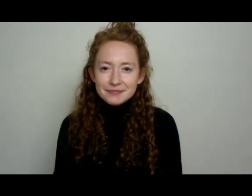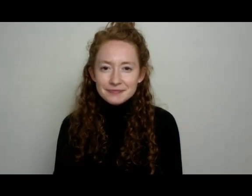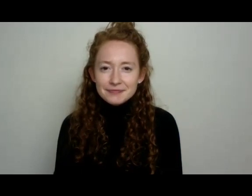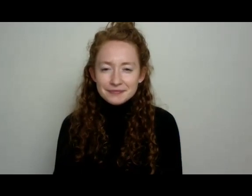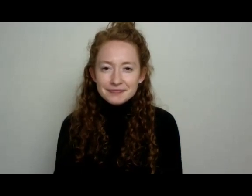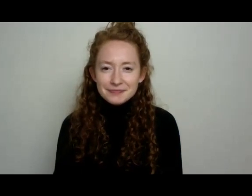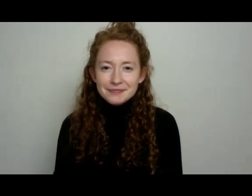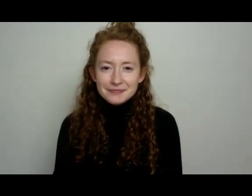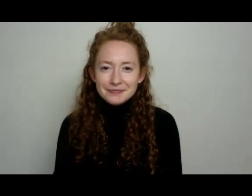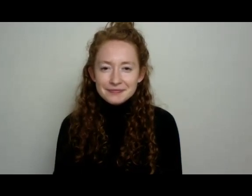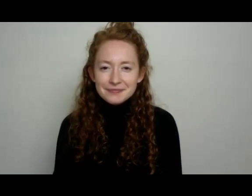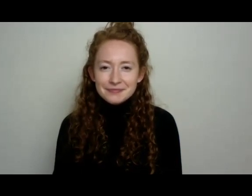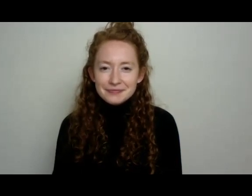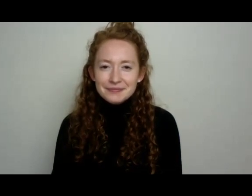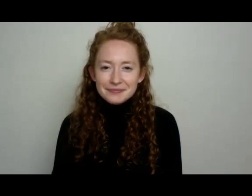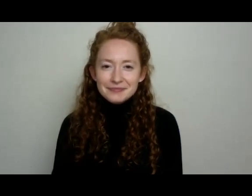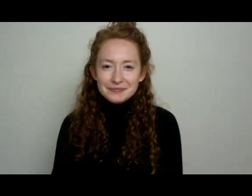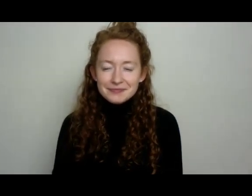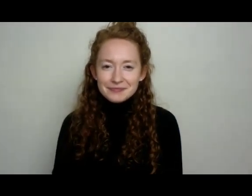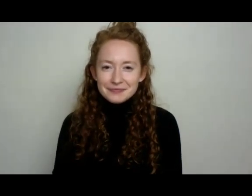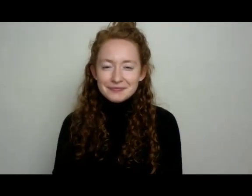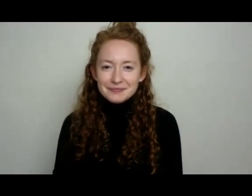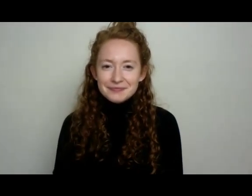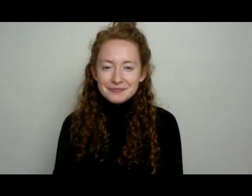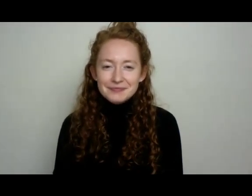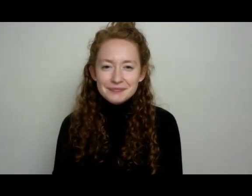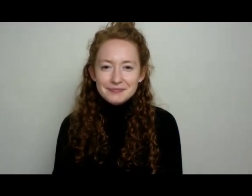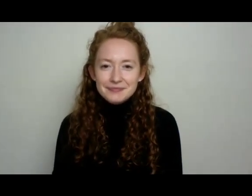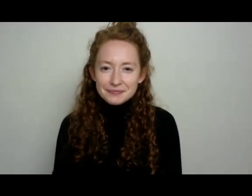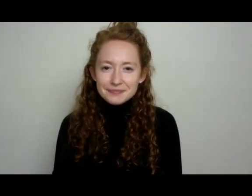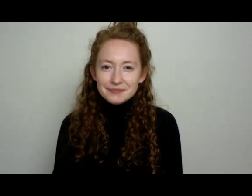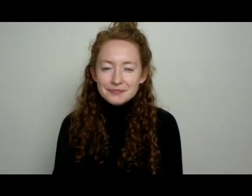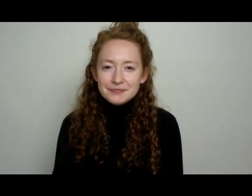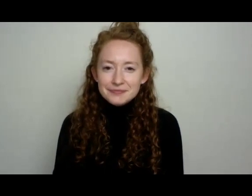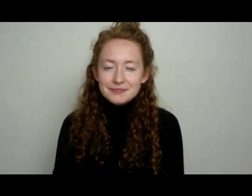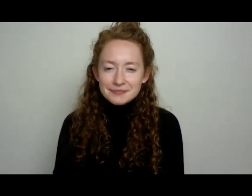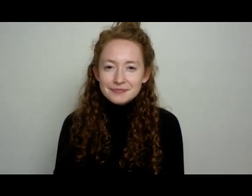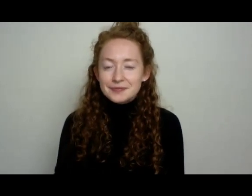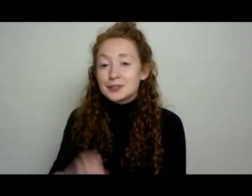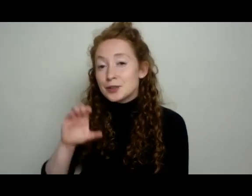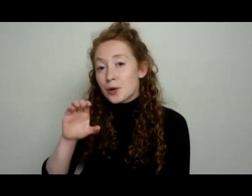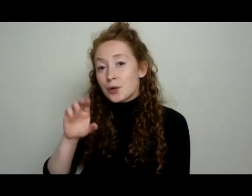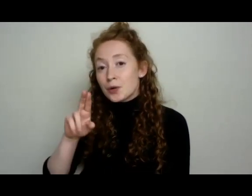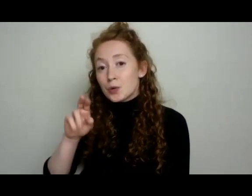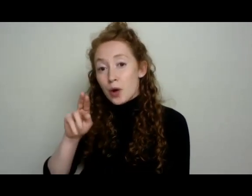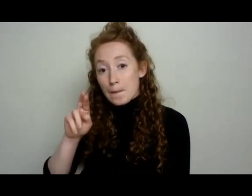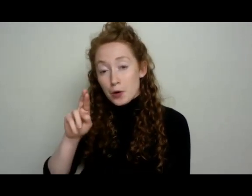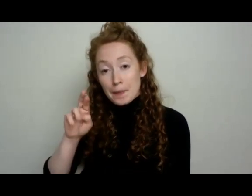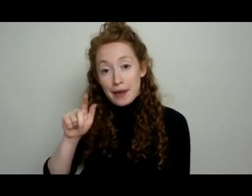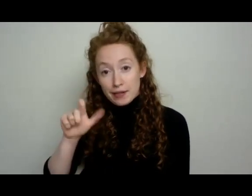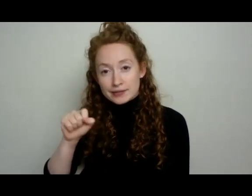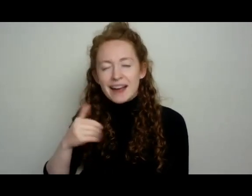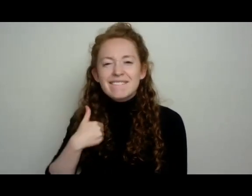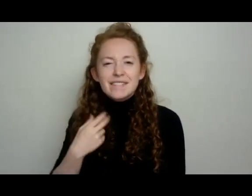comfort bubble in your garden. So yes, cucumber beetles, they have two life cycles as well.